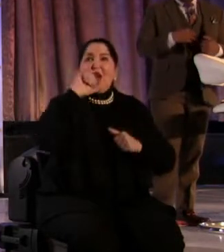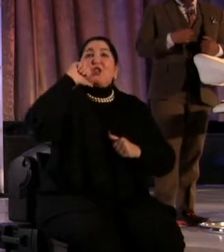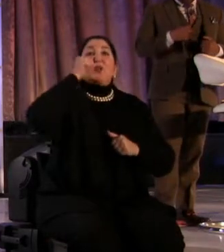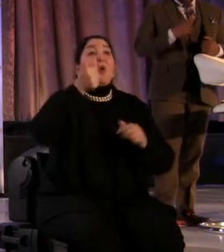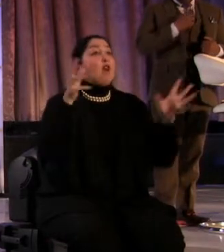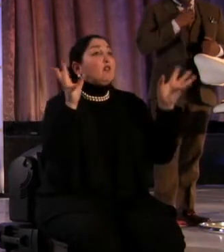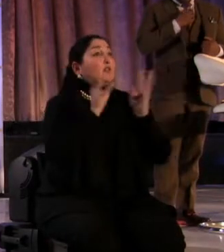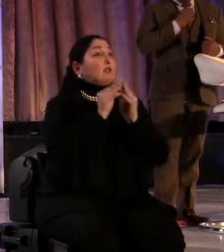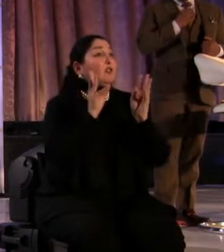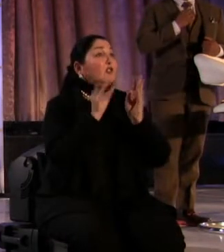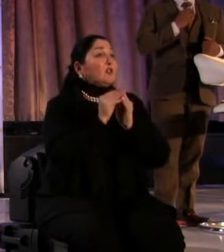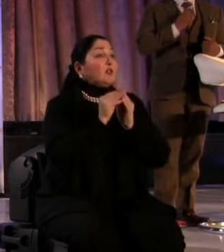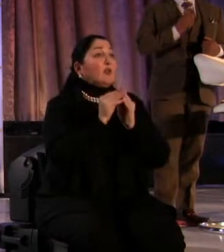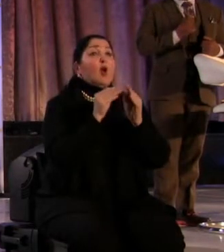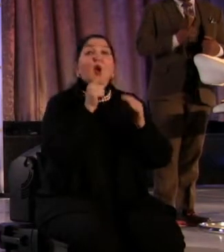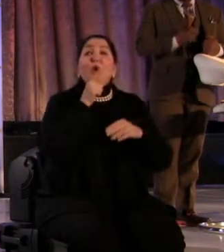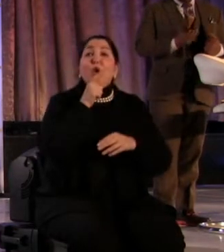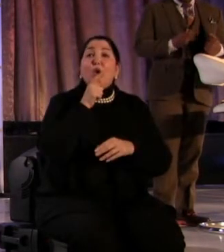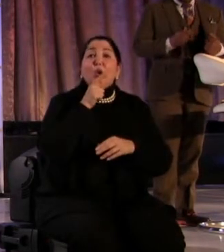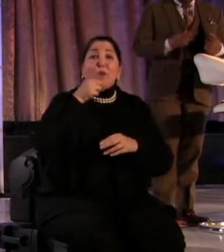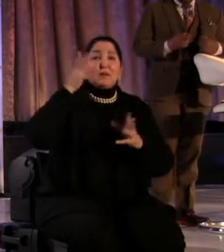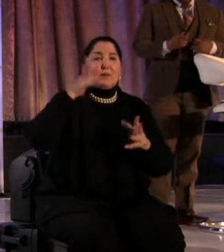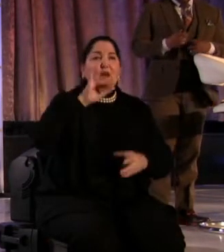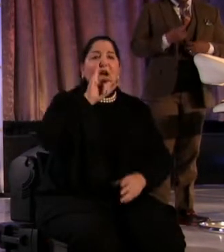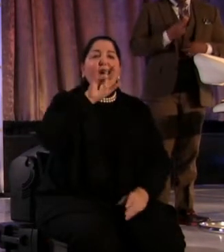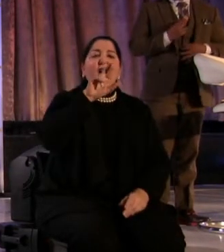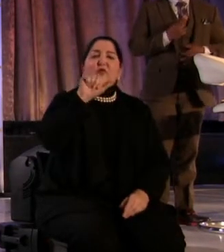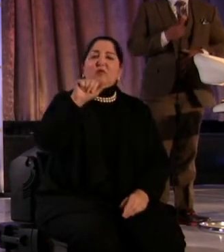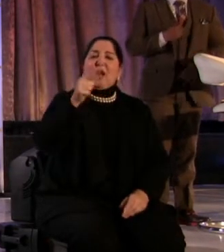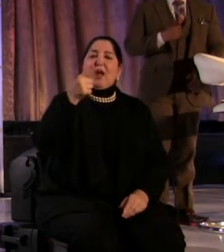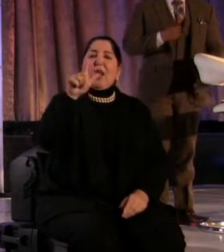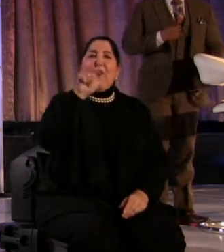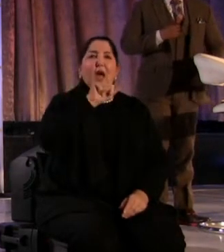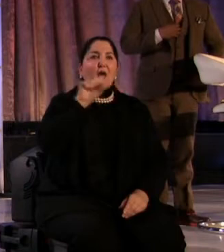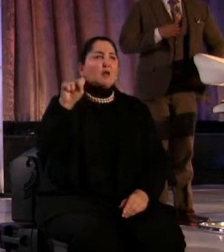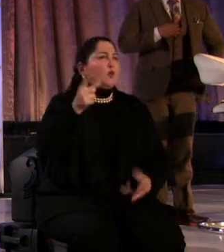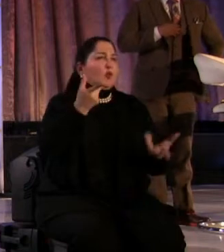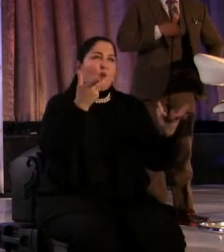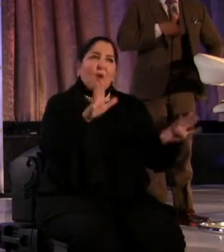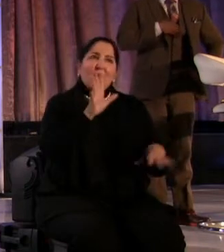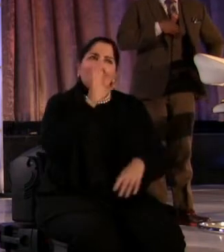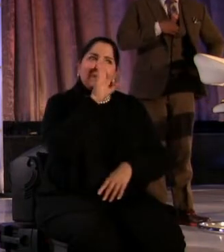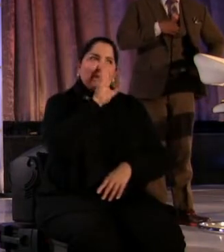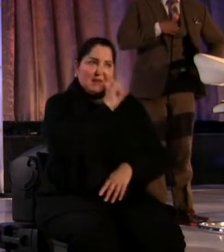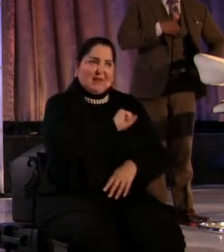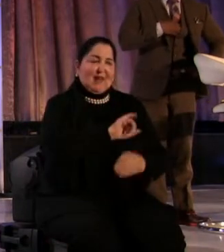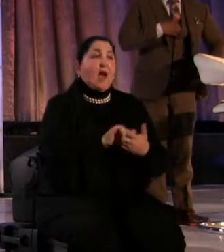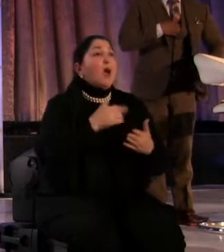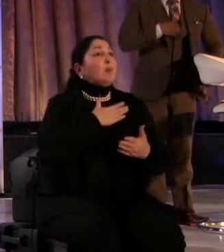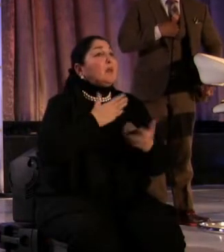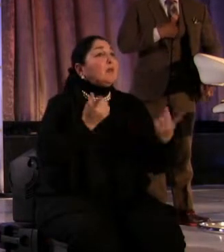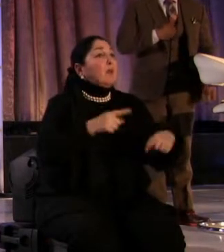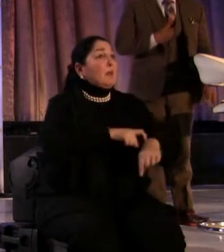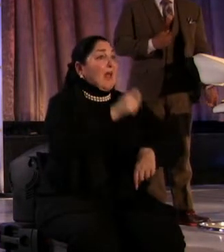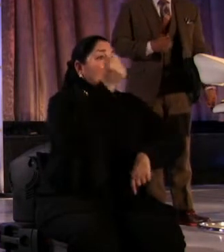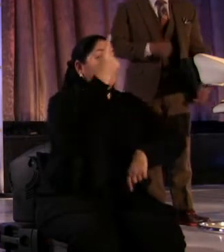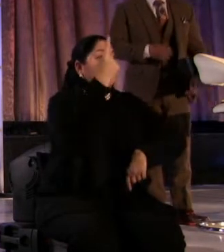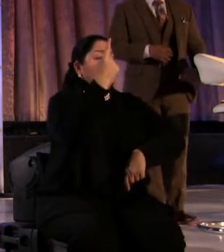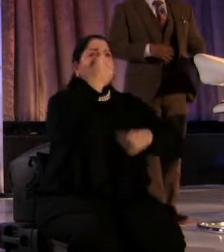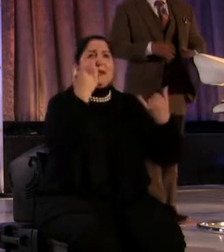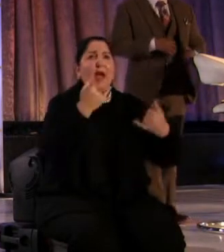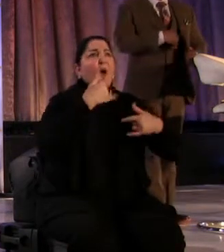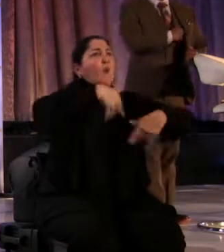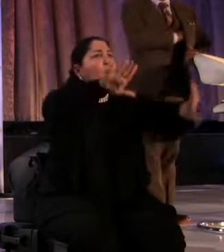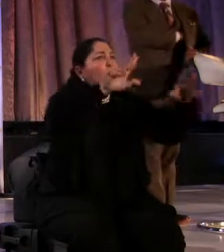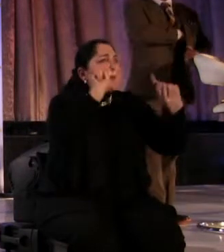Tomorrow's plenary is with Ira Glass, so you don't want to miss that. Please be here at 11 o'clock. Right now, please go to the bathroom. Get something to eat.